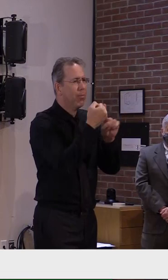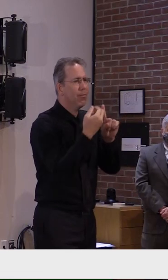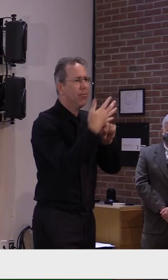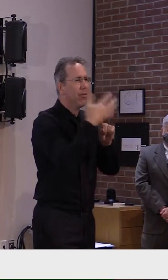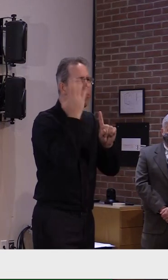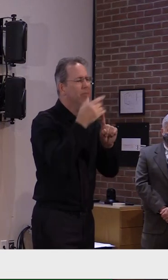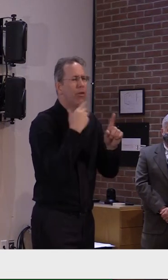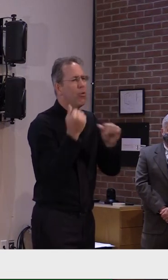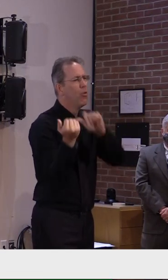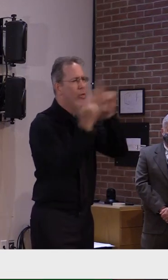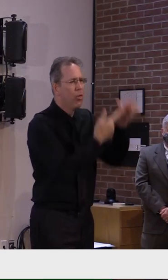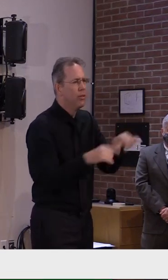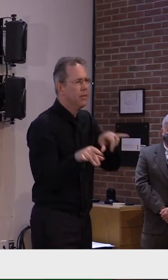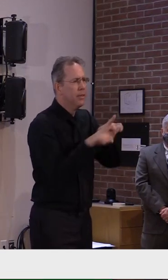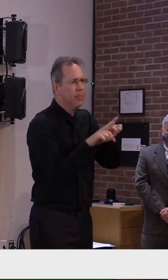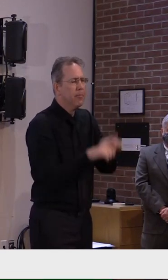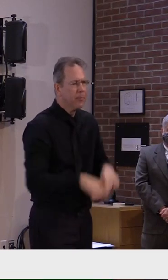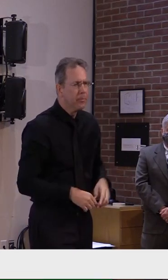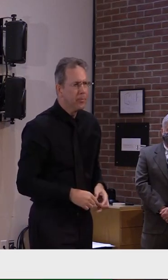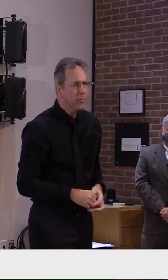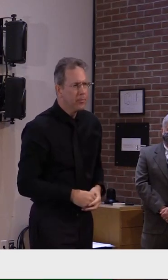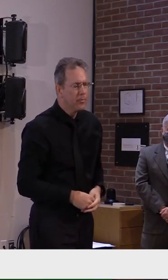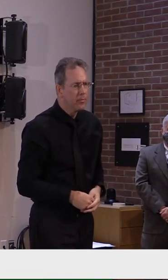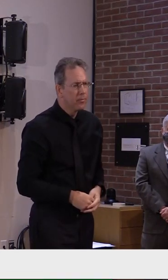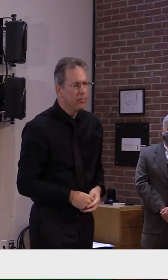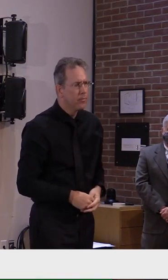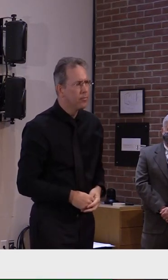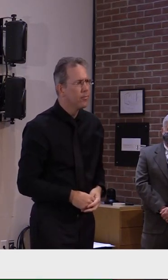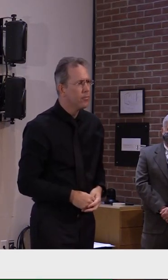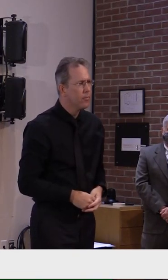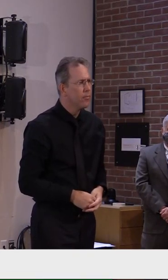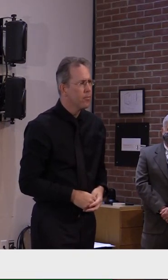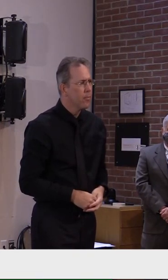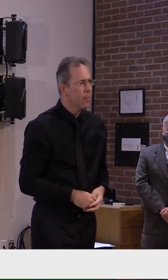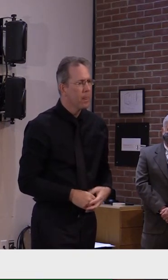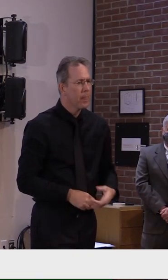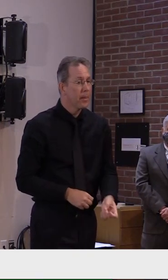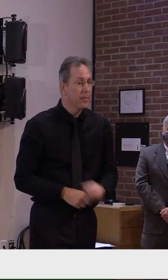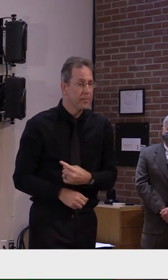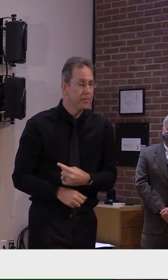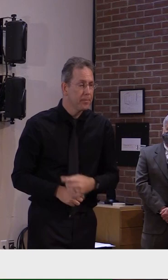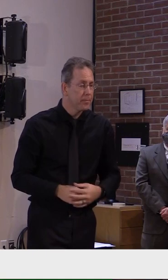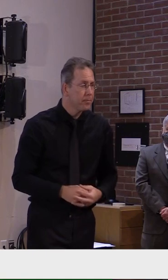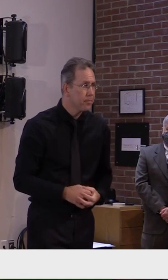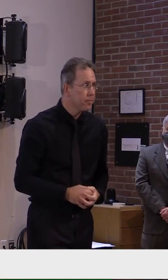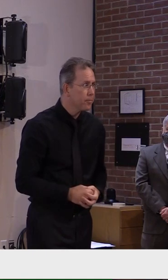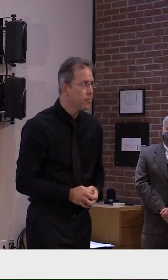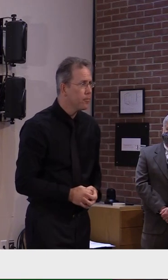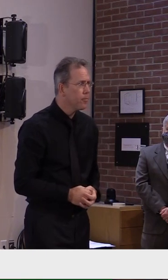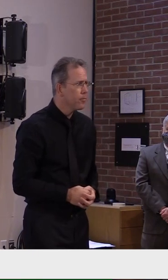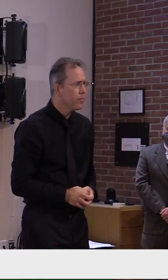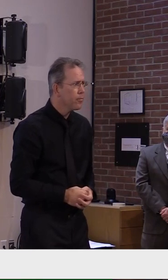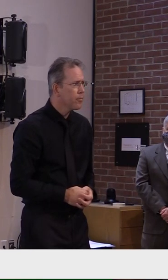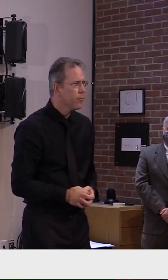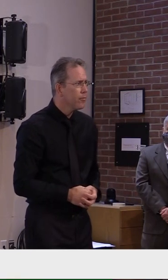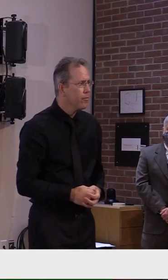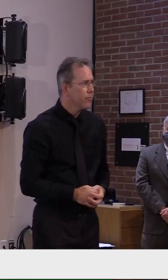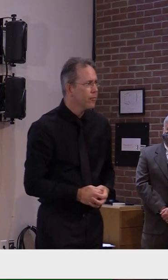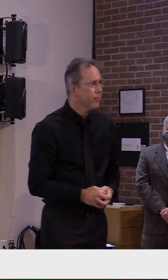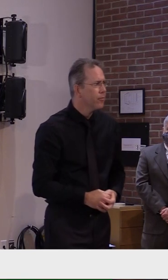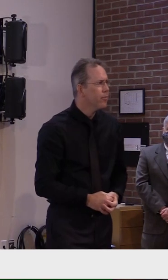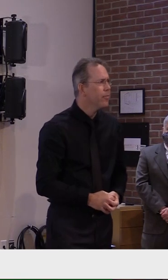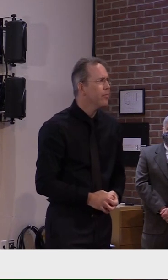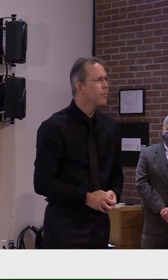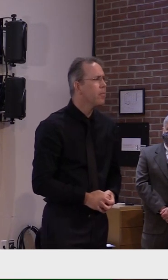All right, we're going to move. move. But, uh, the town by town case map seems to be about six days old. Is there a reason that